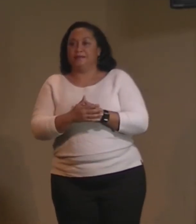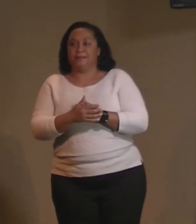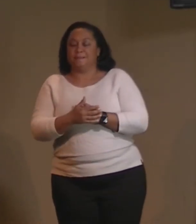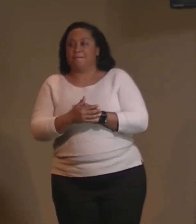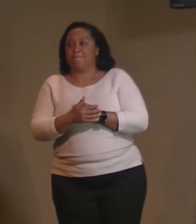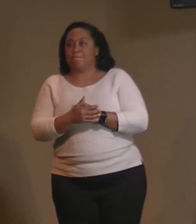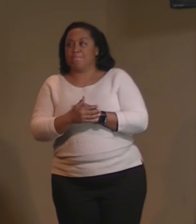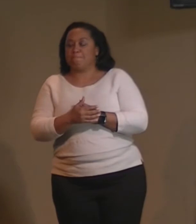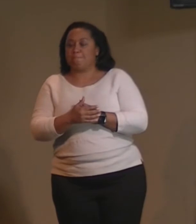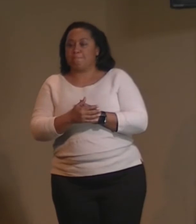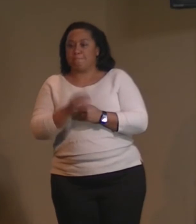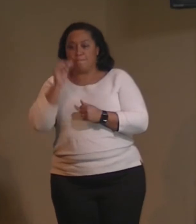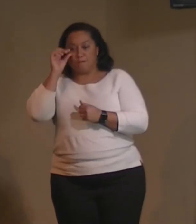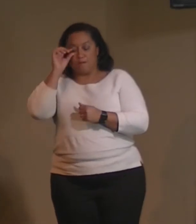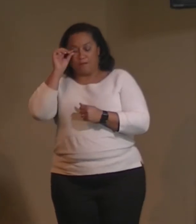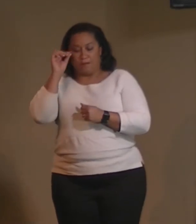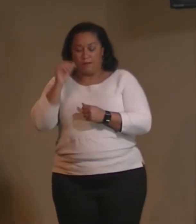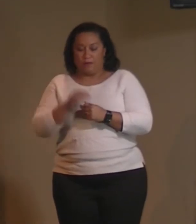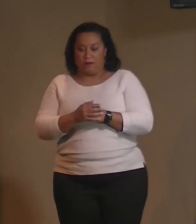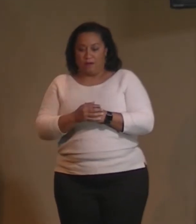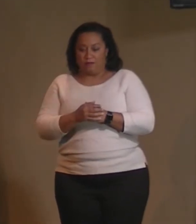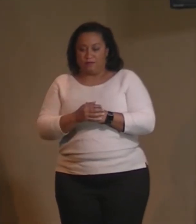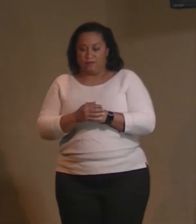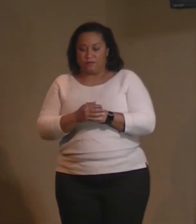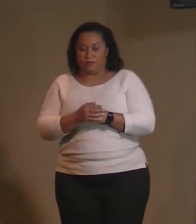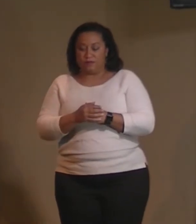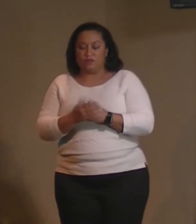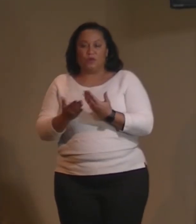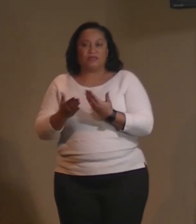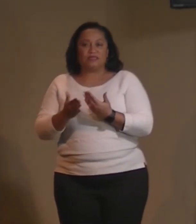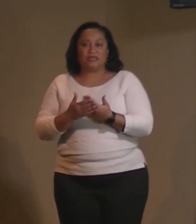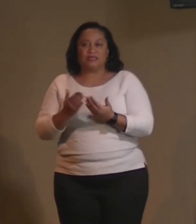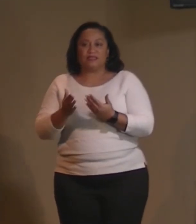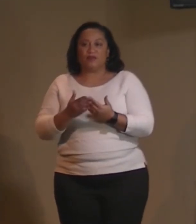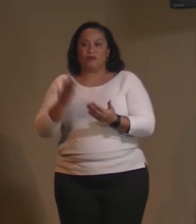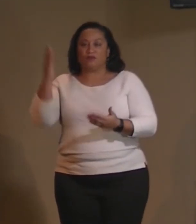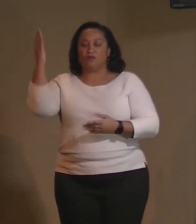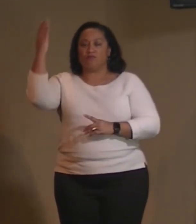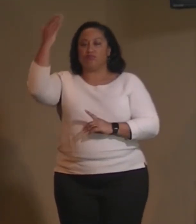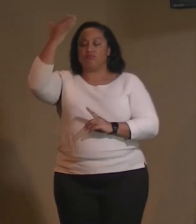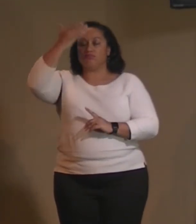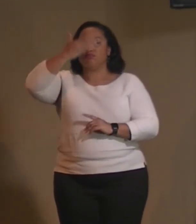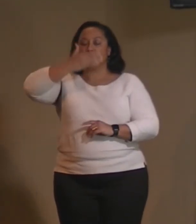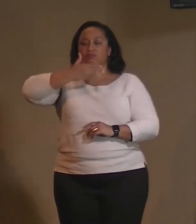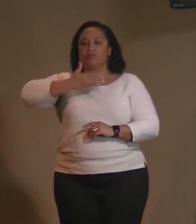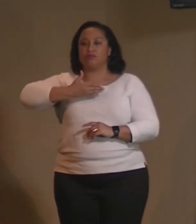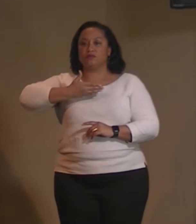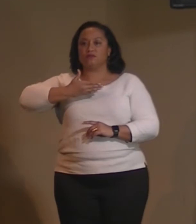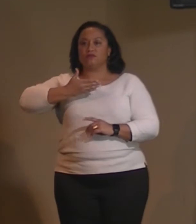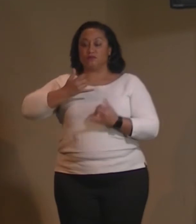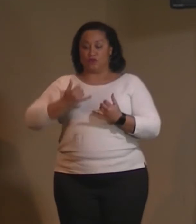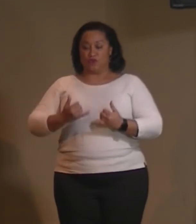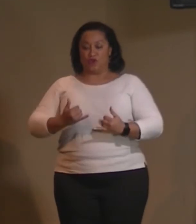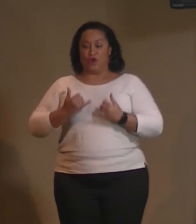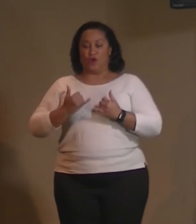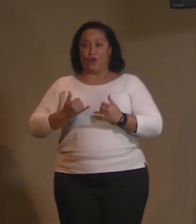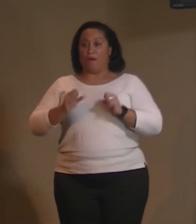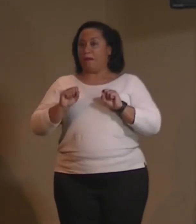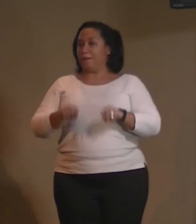like it's easy for us to glaze over the current potential